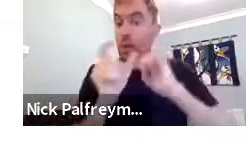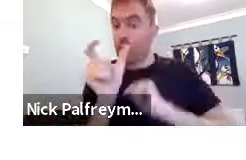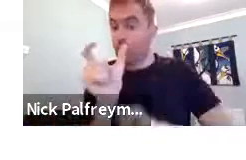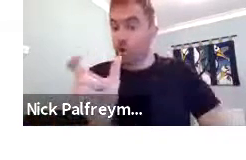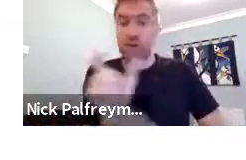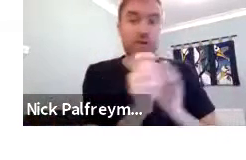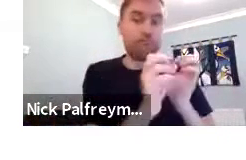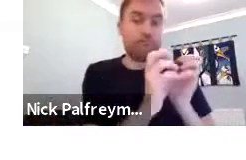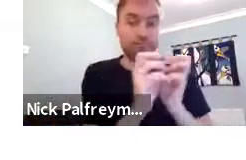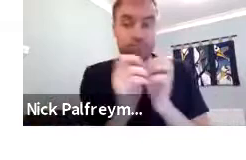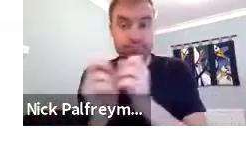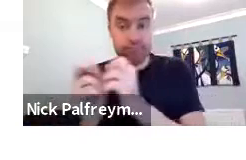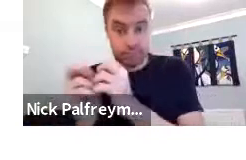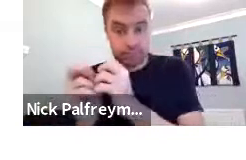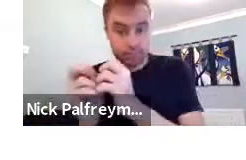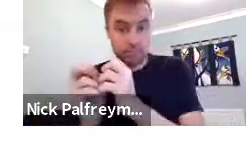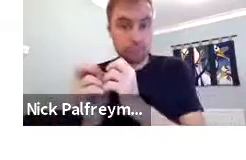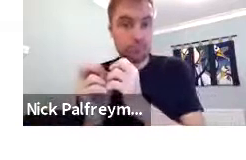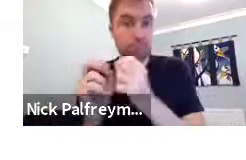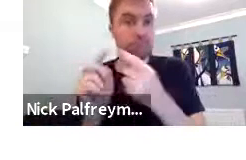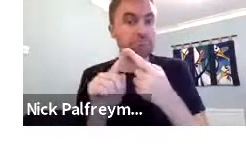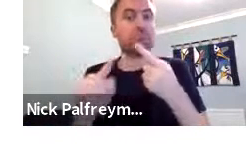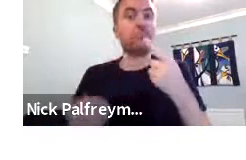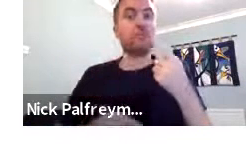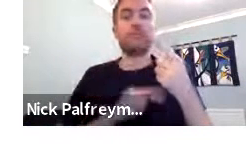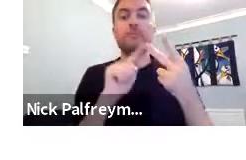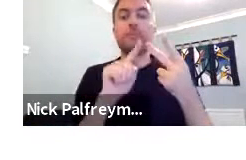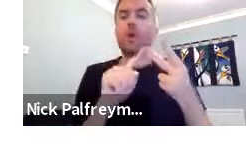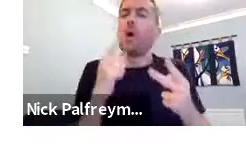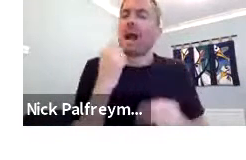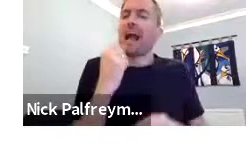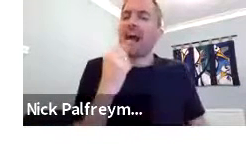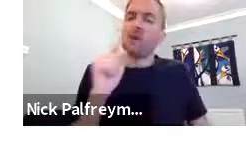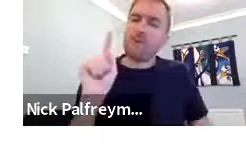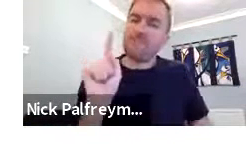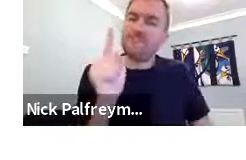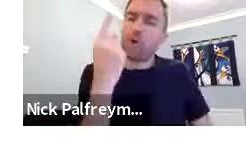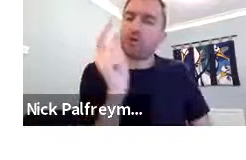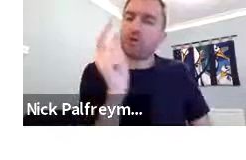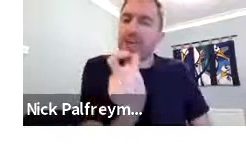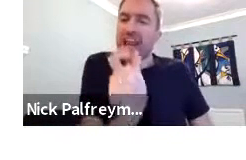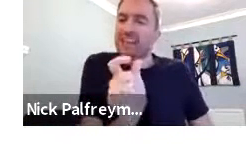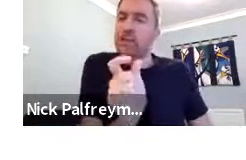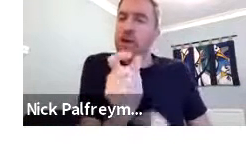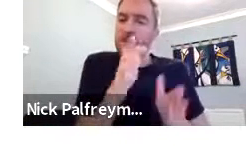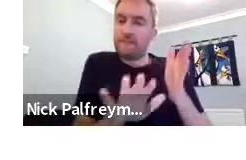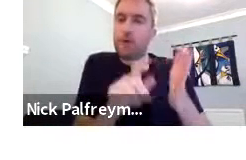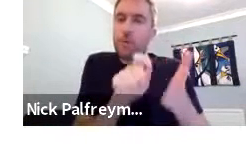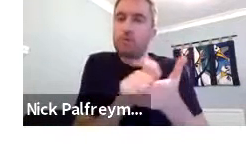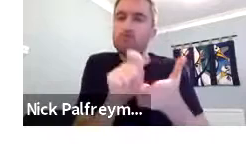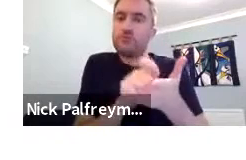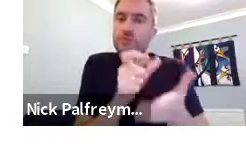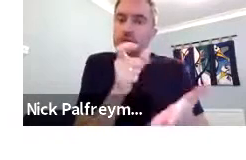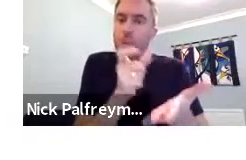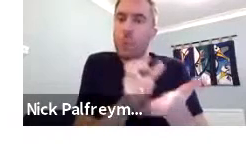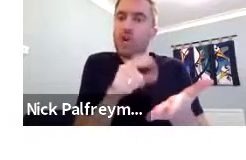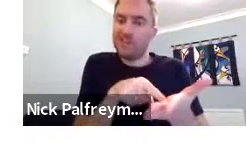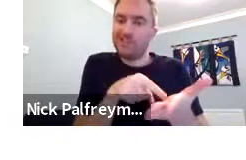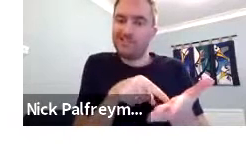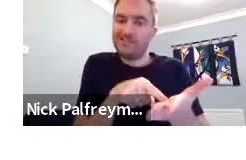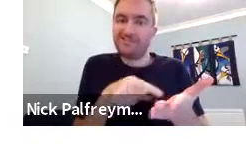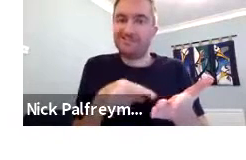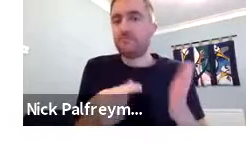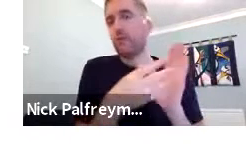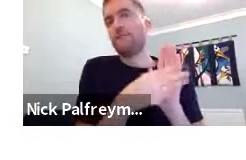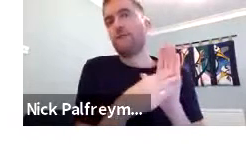this slide. It could be the full word, fingerspelling the full word. It could be fingerspelling the first